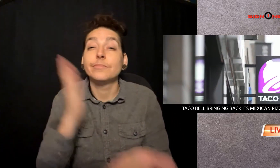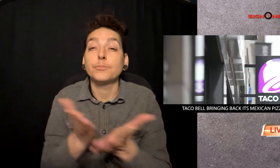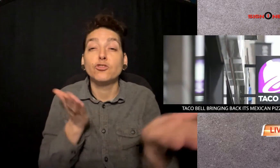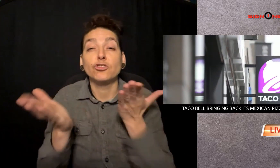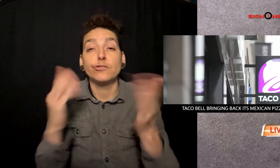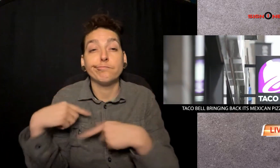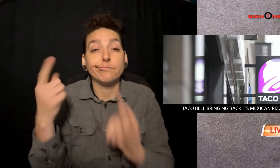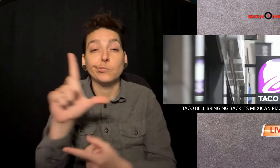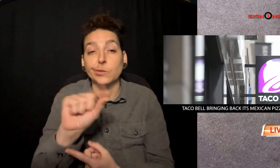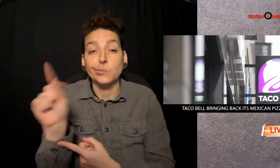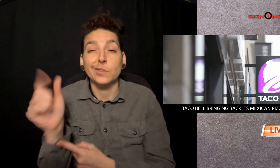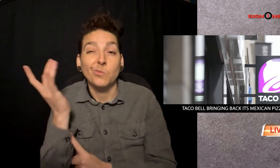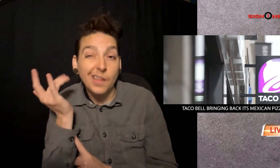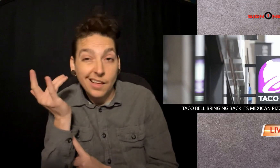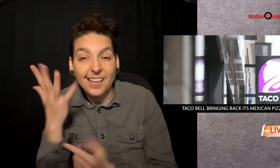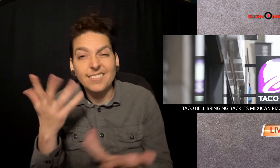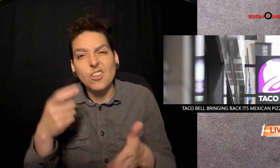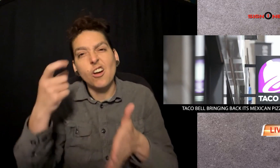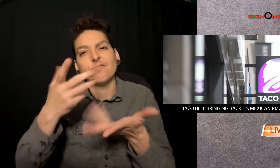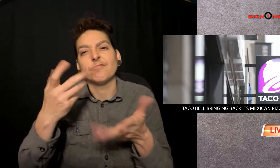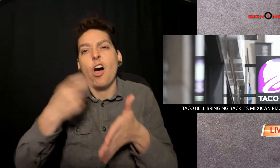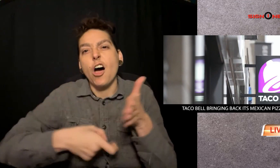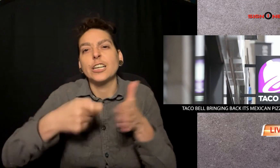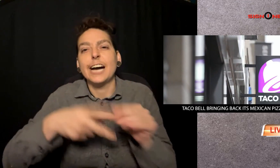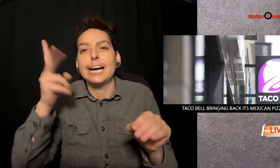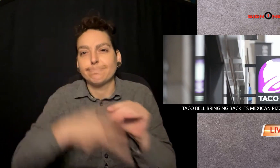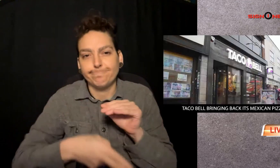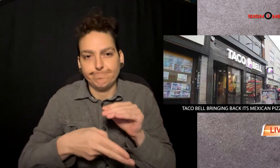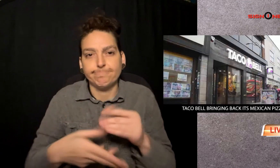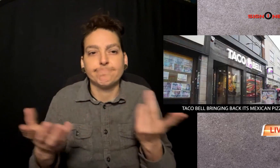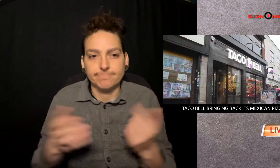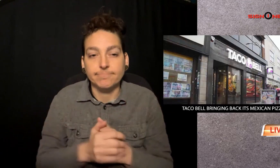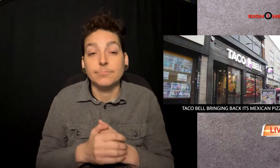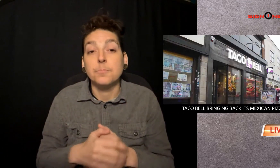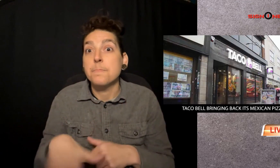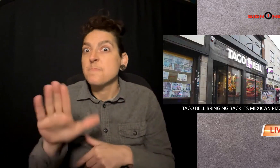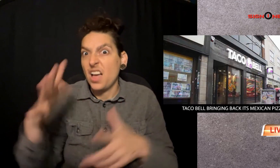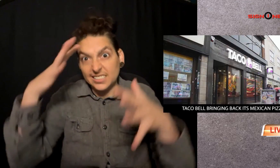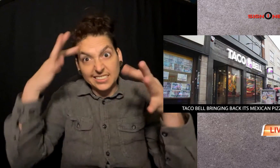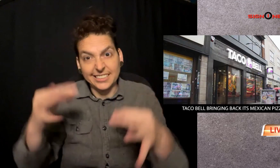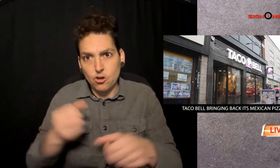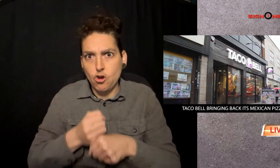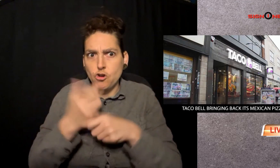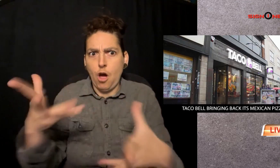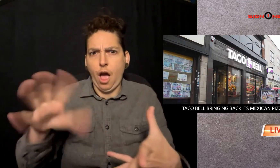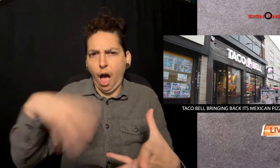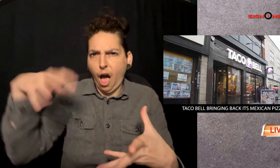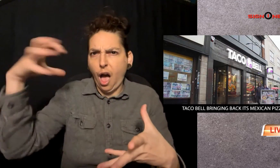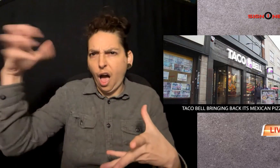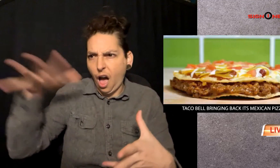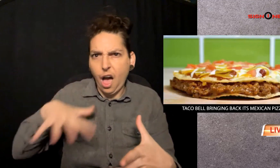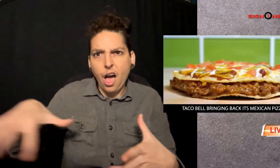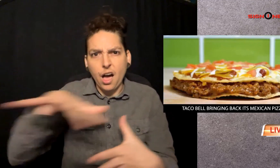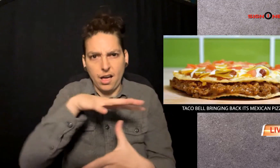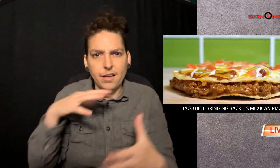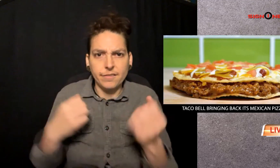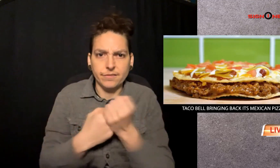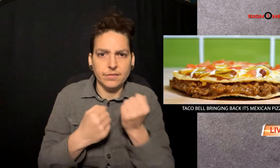serving it back in 2020 to cut costs. And that decision caused outrage with hundreds of